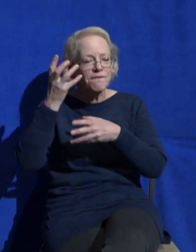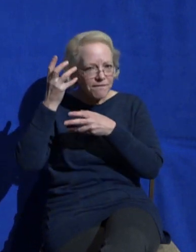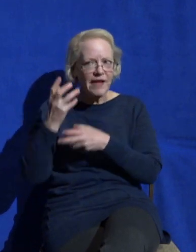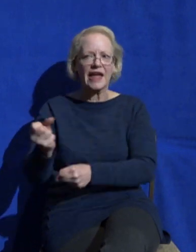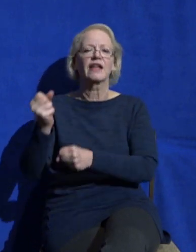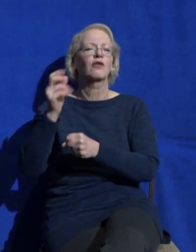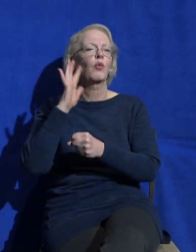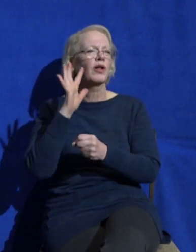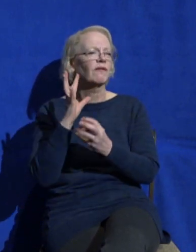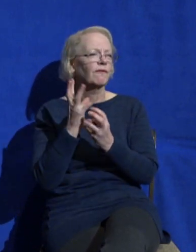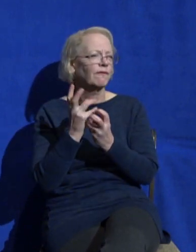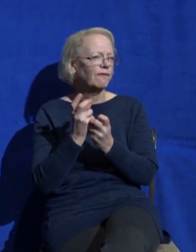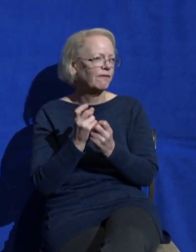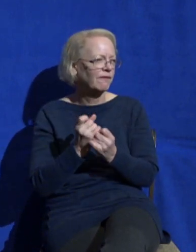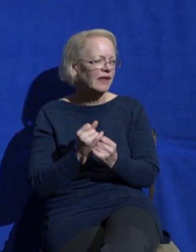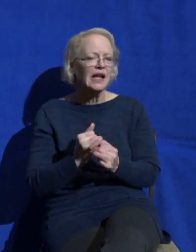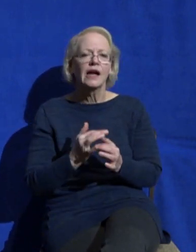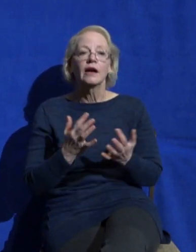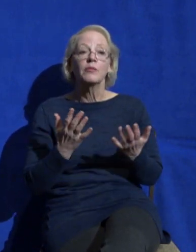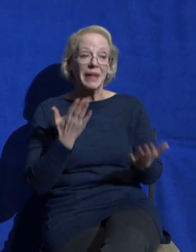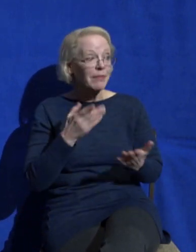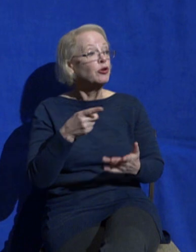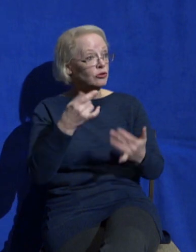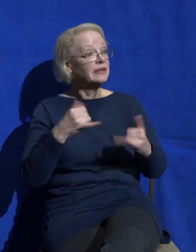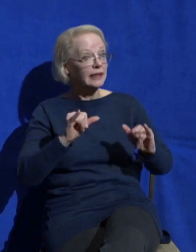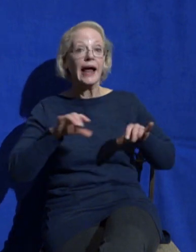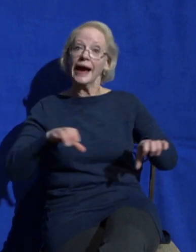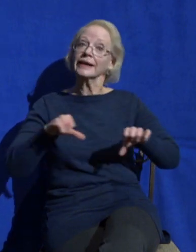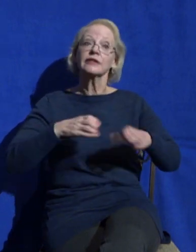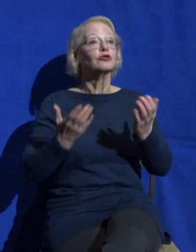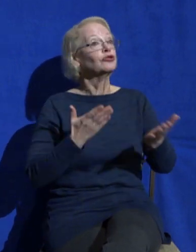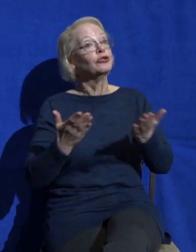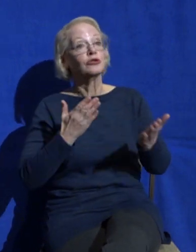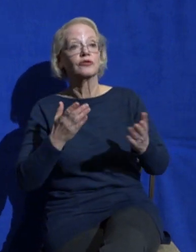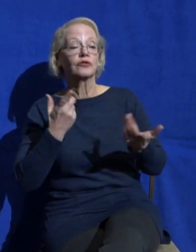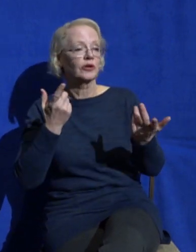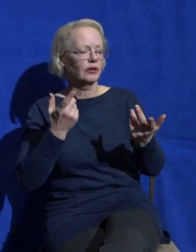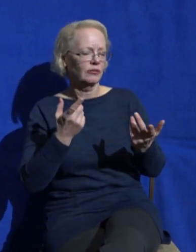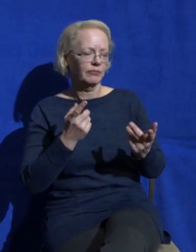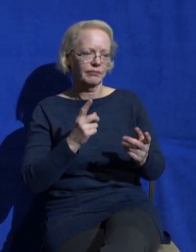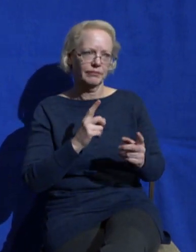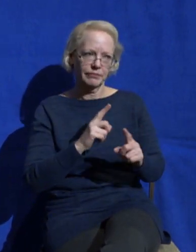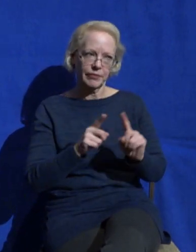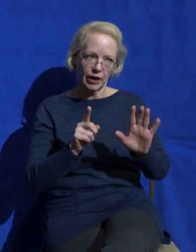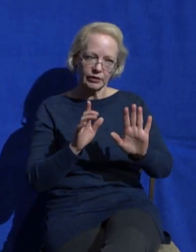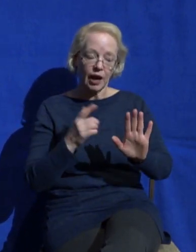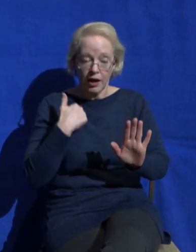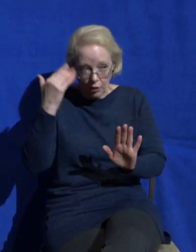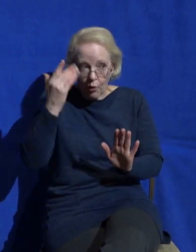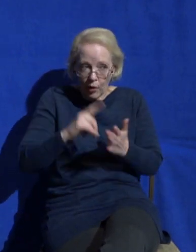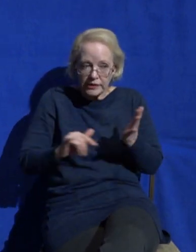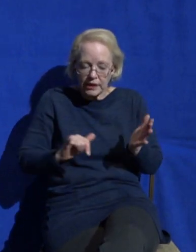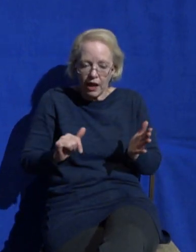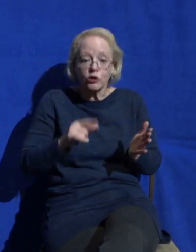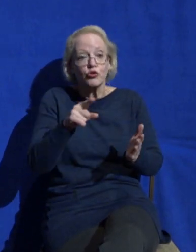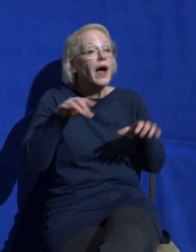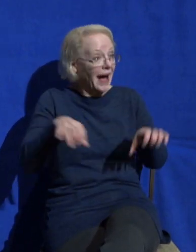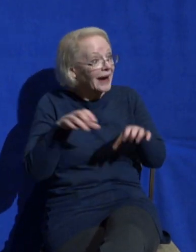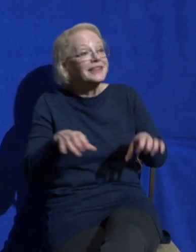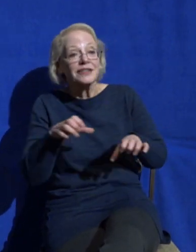in ministry but privately and listen I know what this is like. You might be actively serving in ministry but privately you